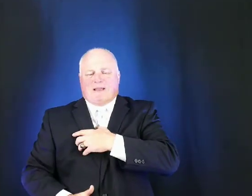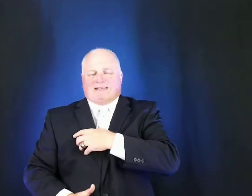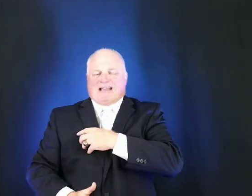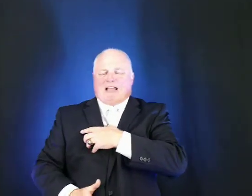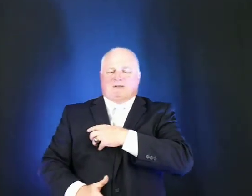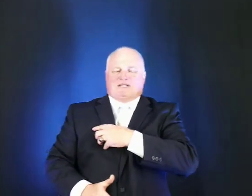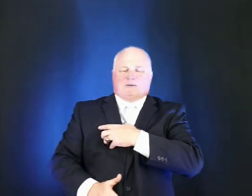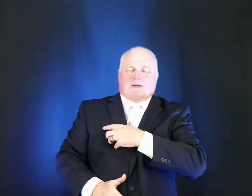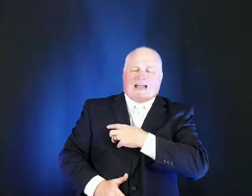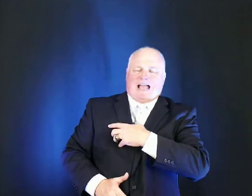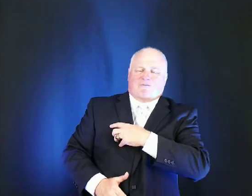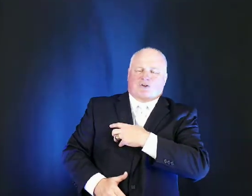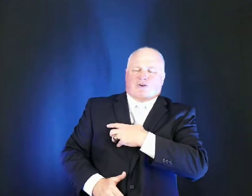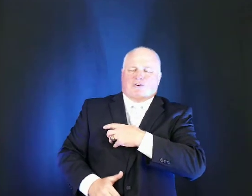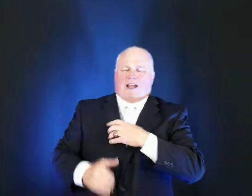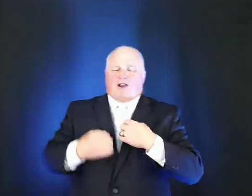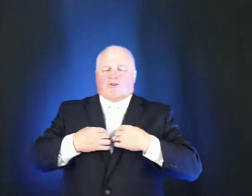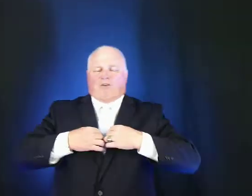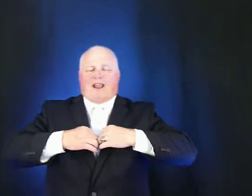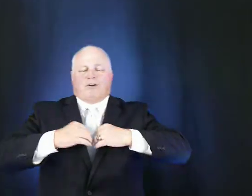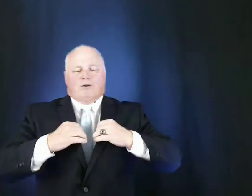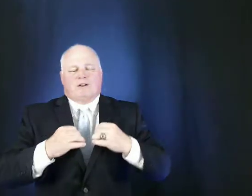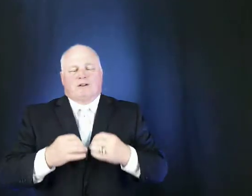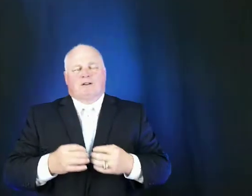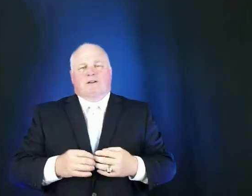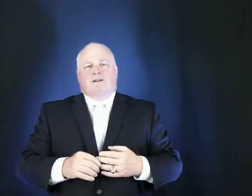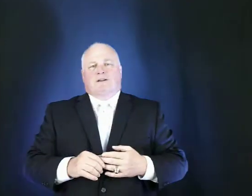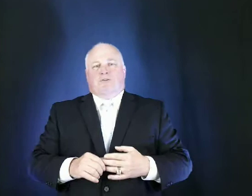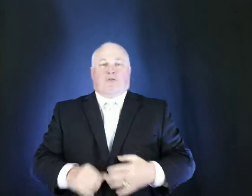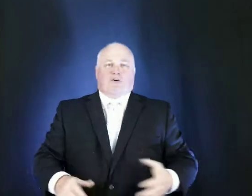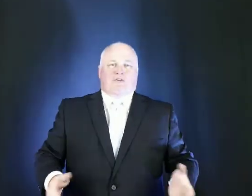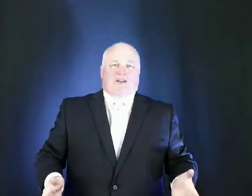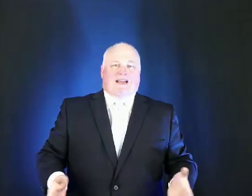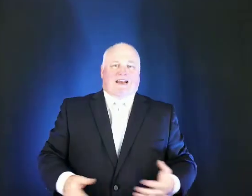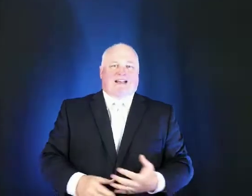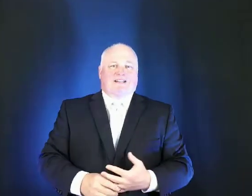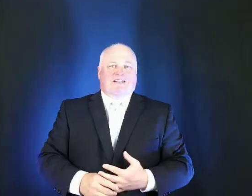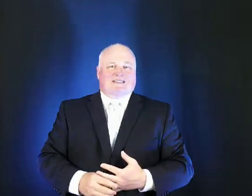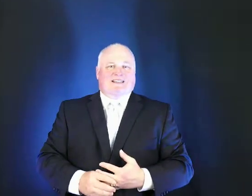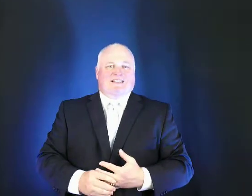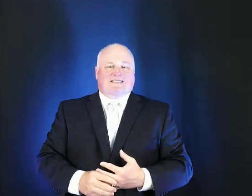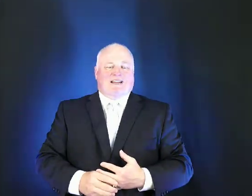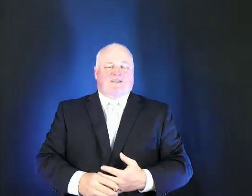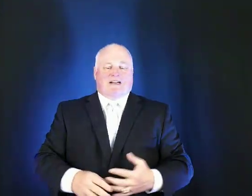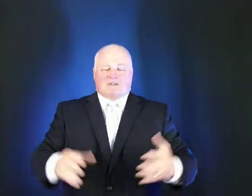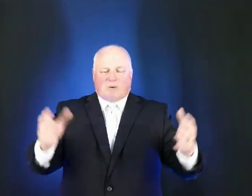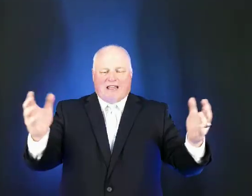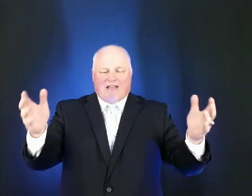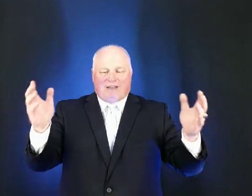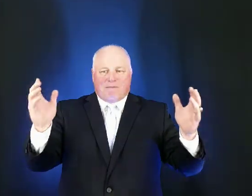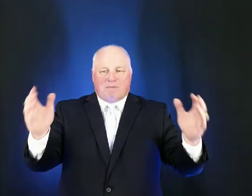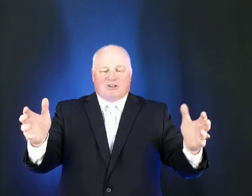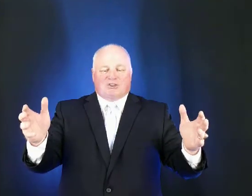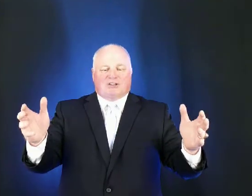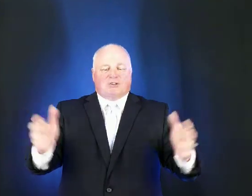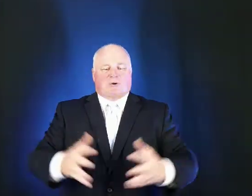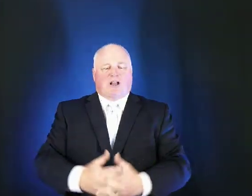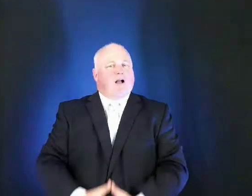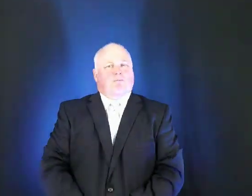make time until we die and return to our creator the third thing i'd like you to see this evening is we have a mission to accomplish